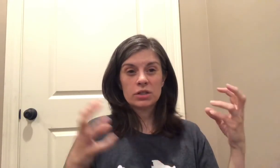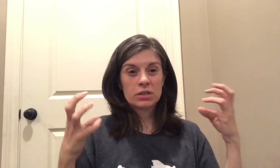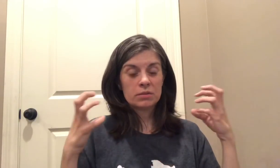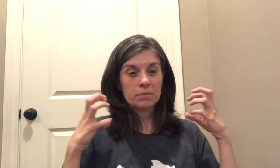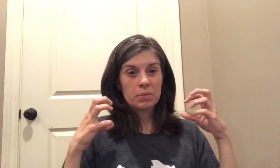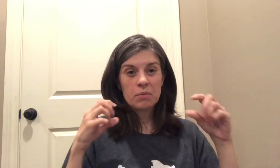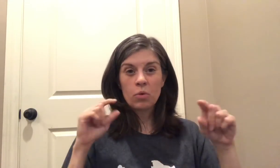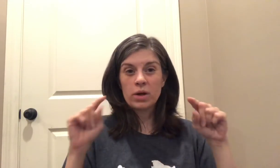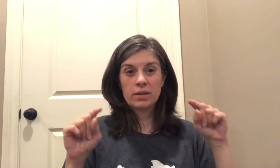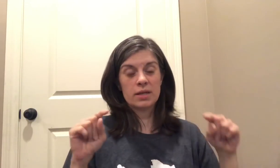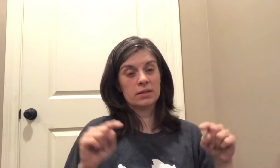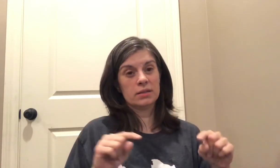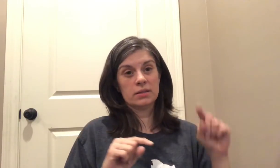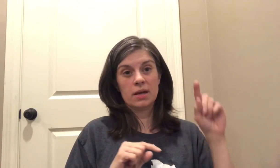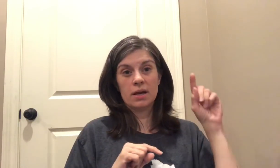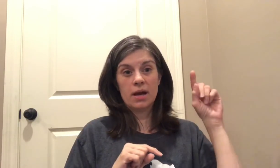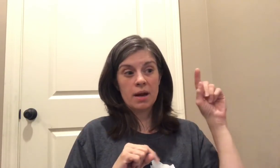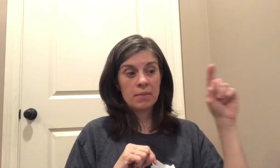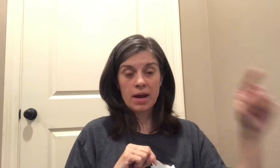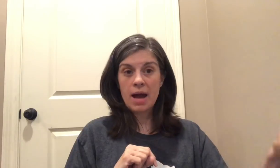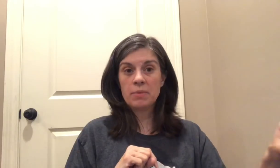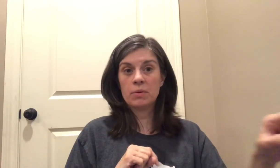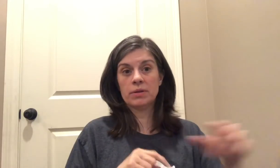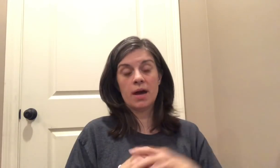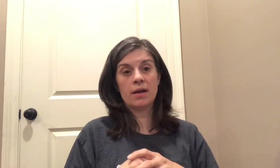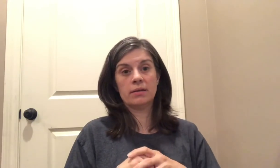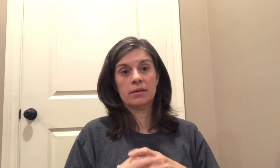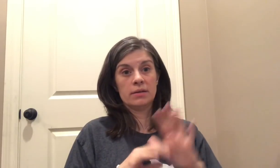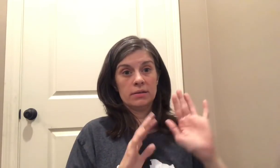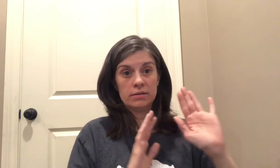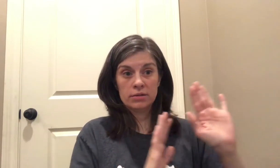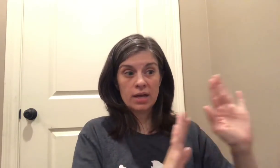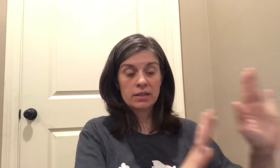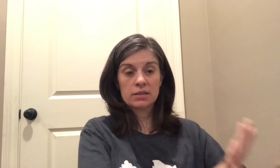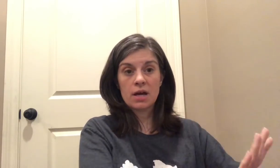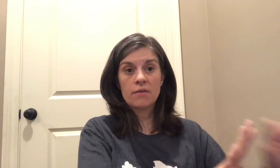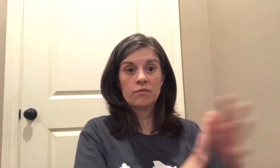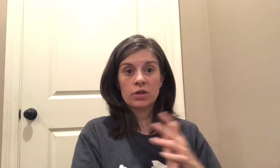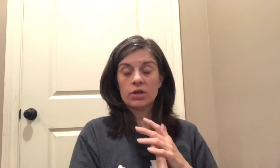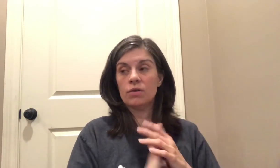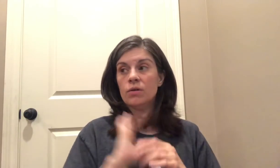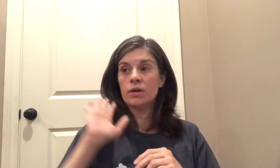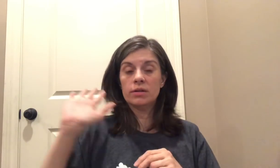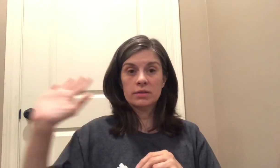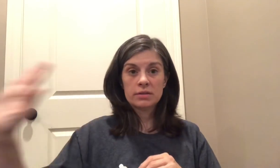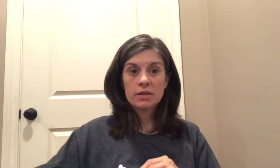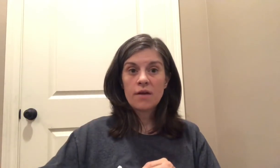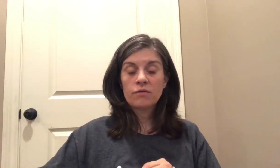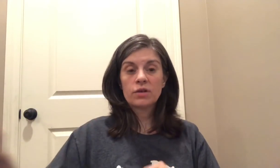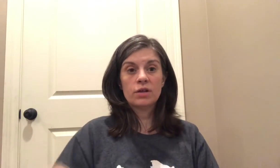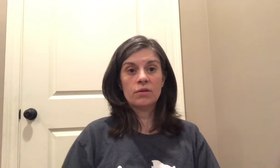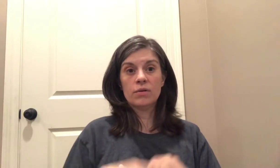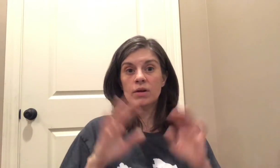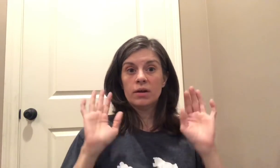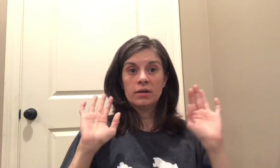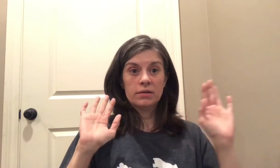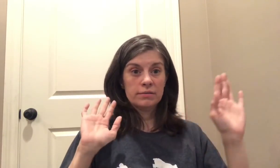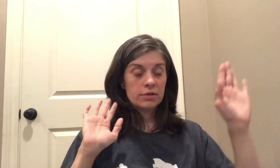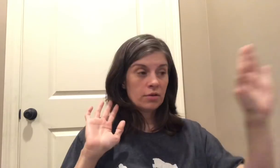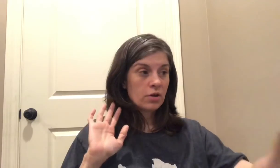just pinpointed things and said I'm not happy with that that is not for you this is not for you you don't